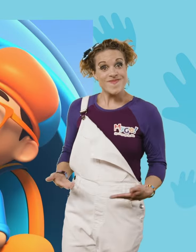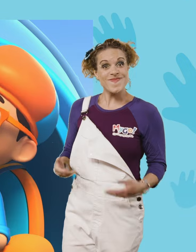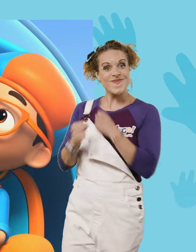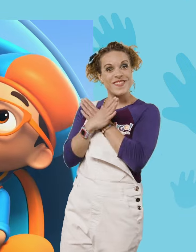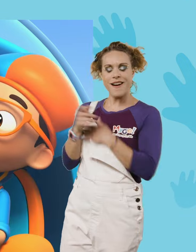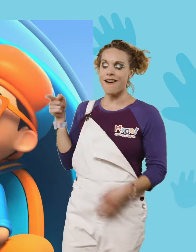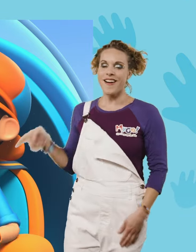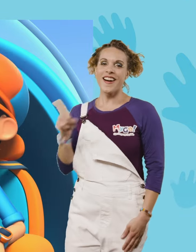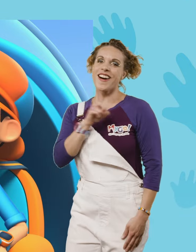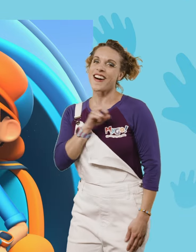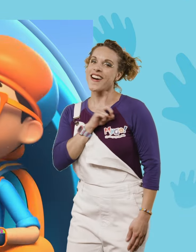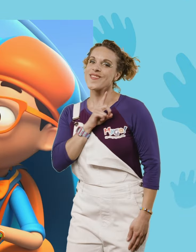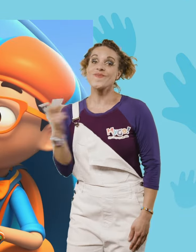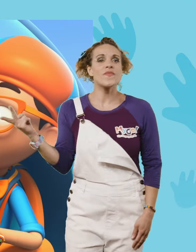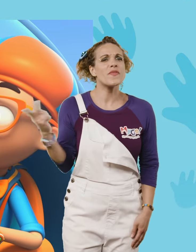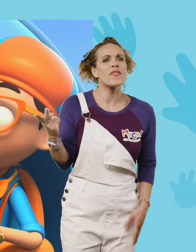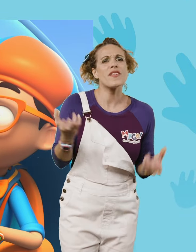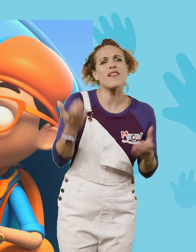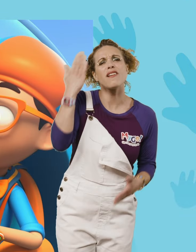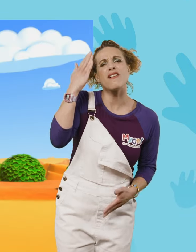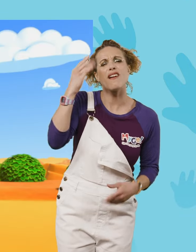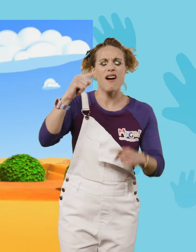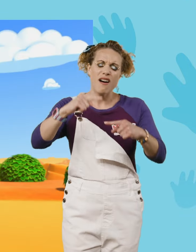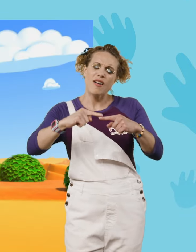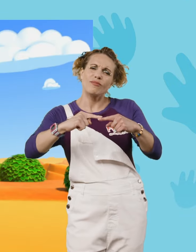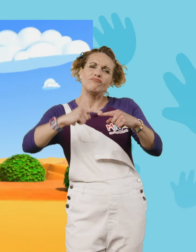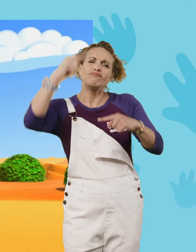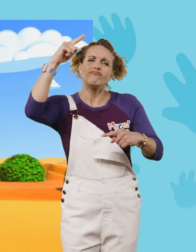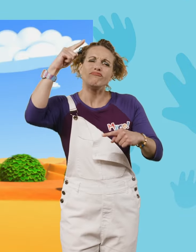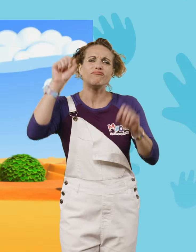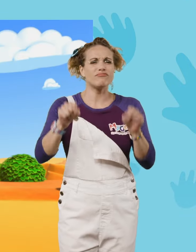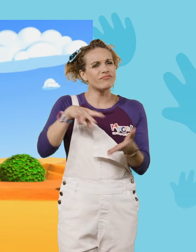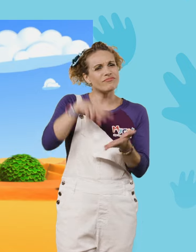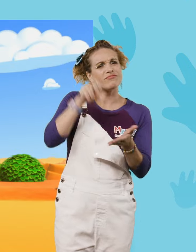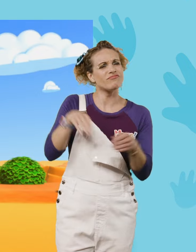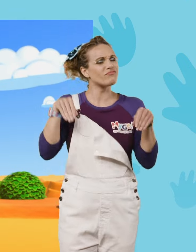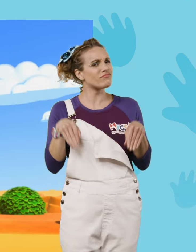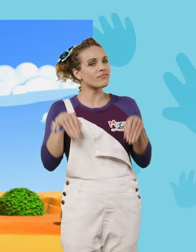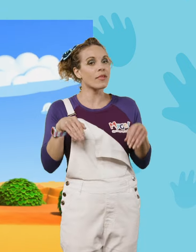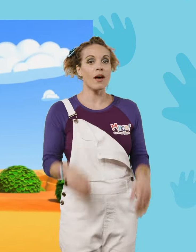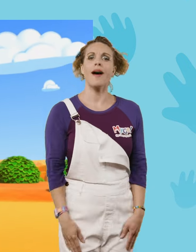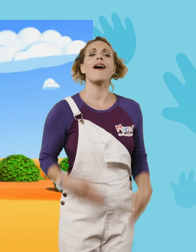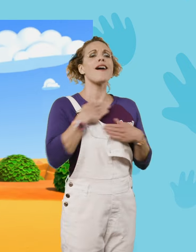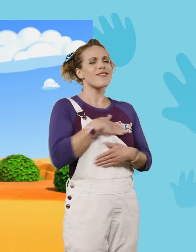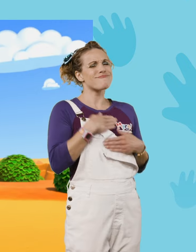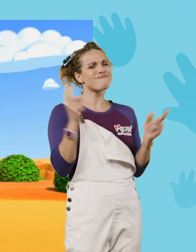me, Blippy. And this is Deebo. We wanted to see how high a kangaroo can jump. Pleasure to meet you.